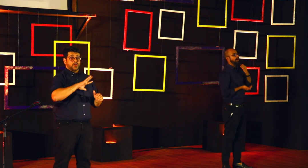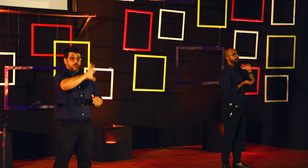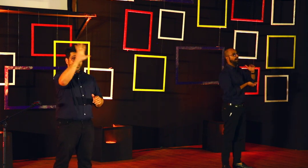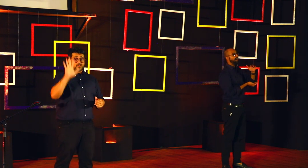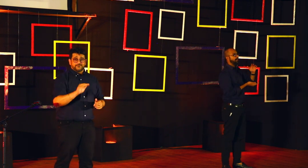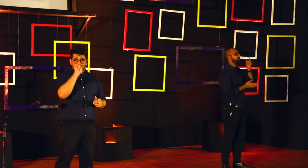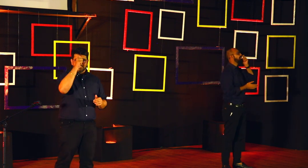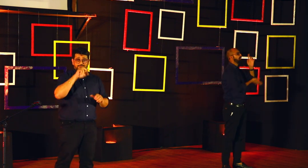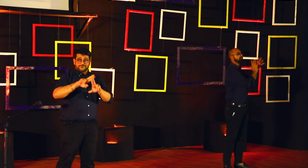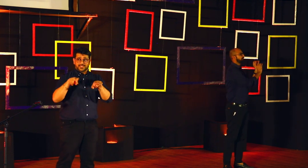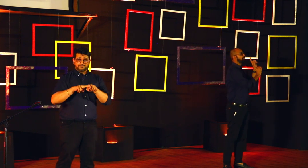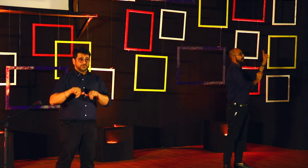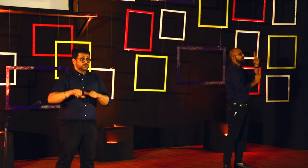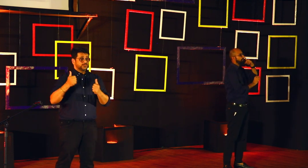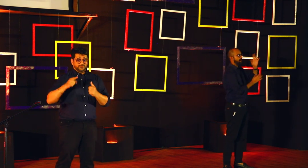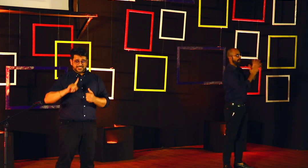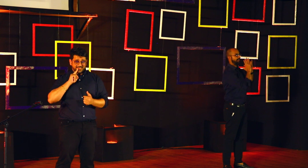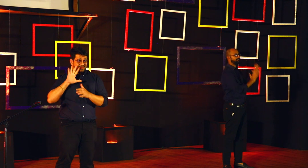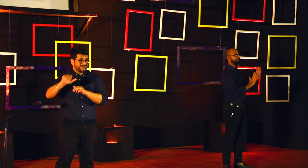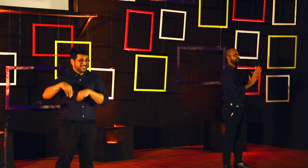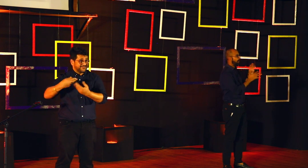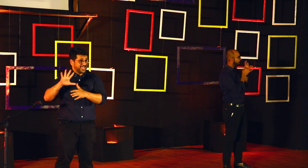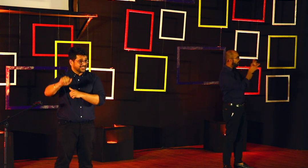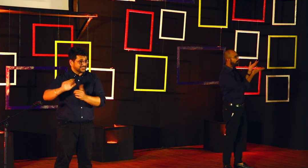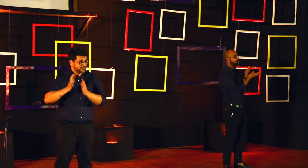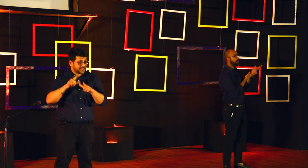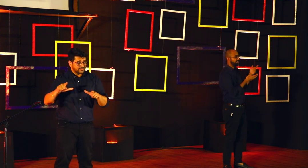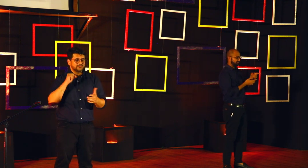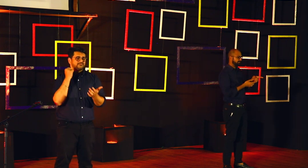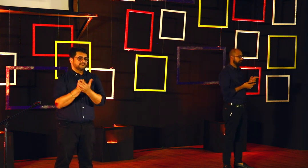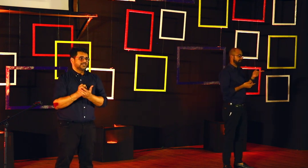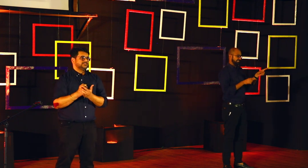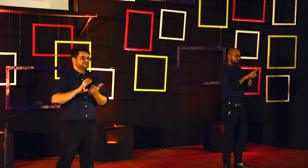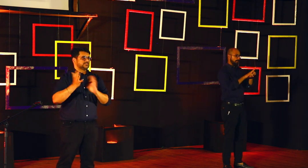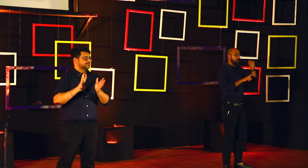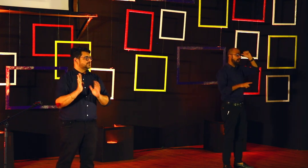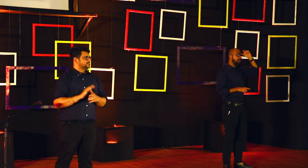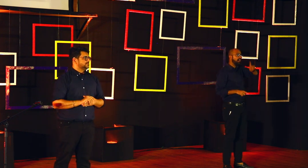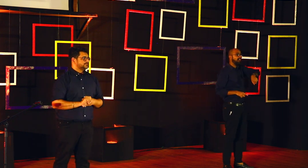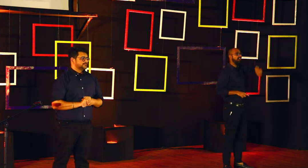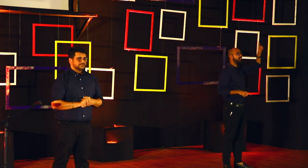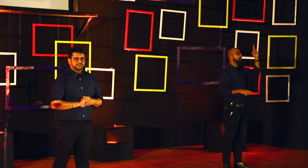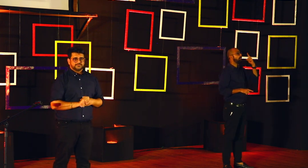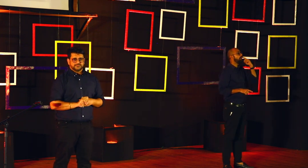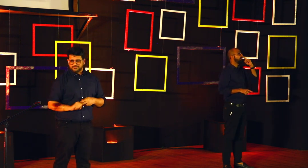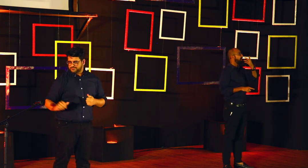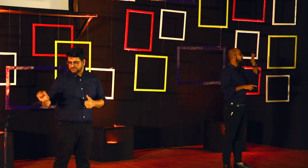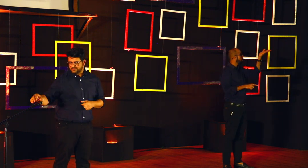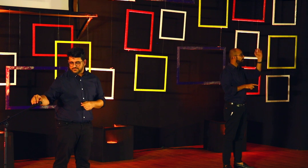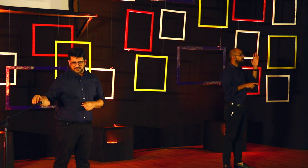that's okay. But can you imagine all over the country, is this the kind of access or the other one? So deaf children have to have